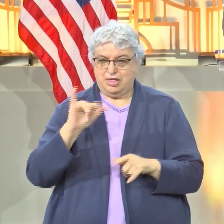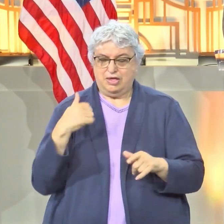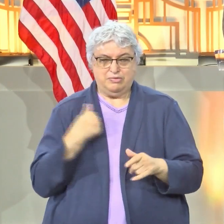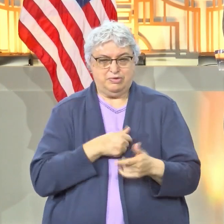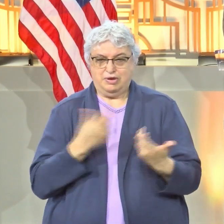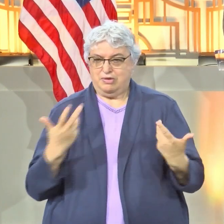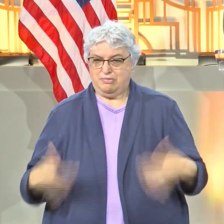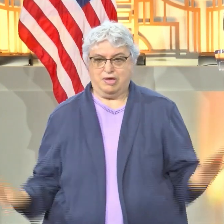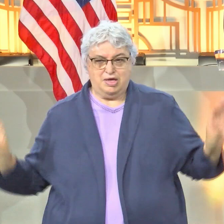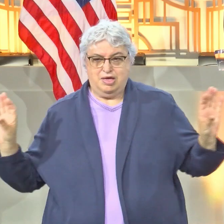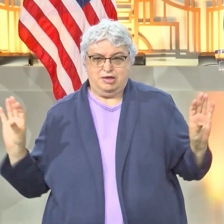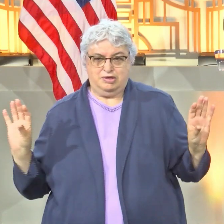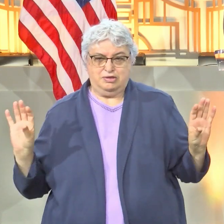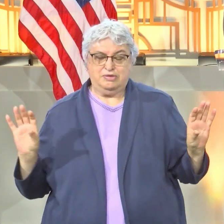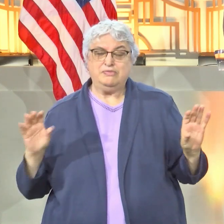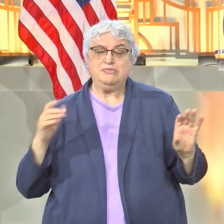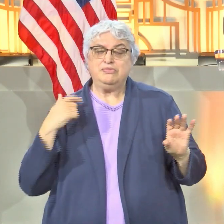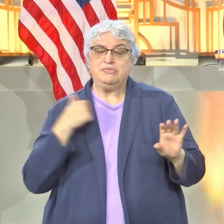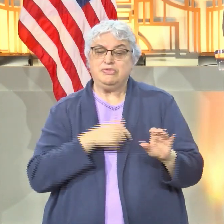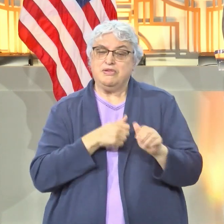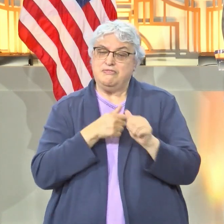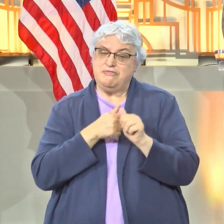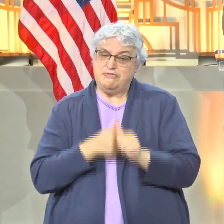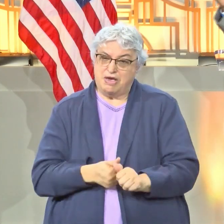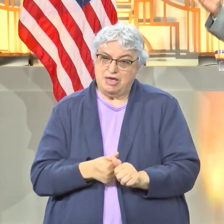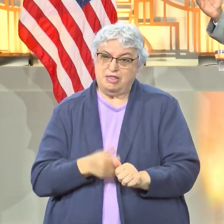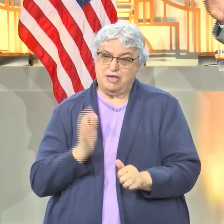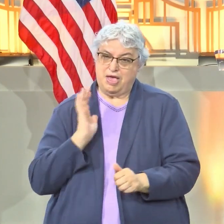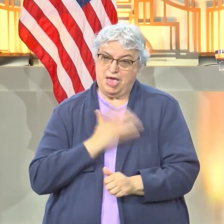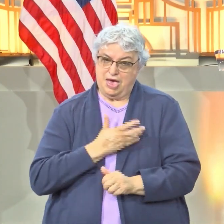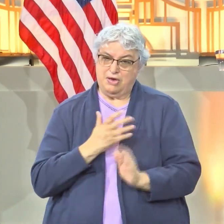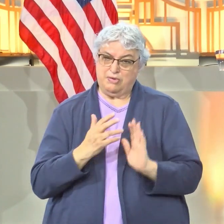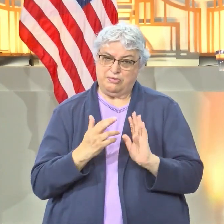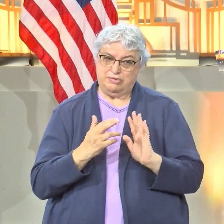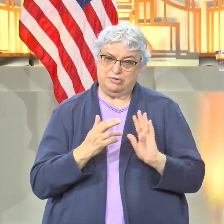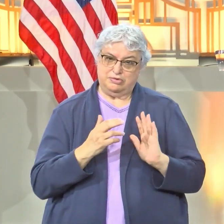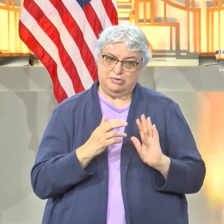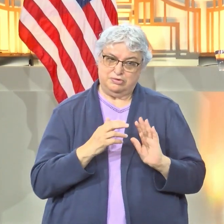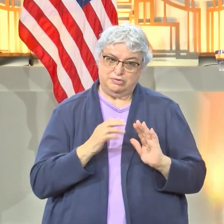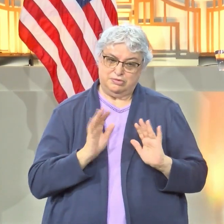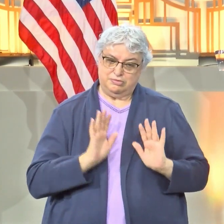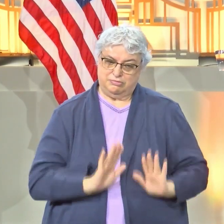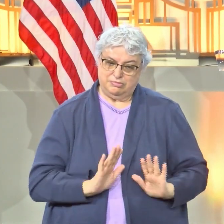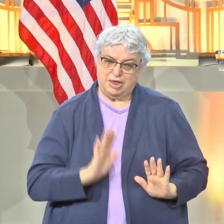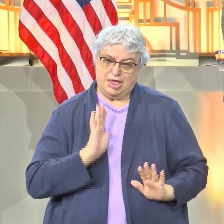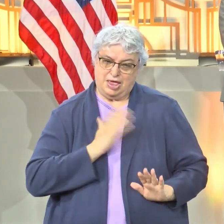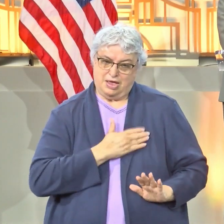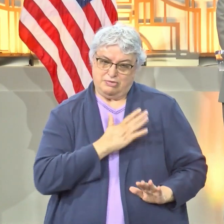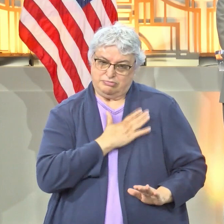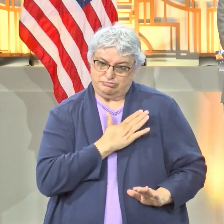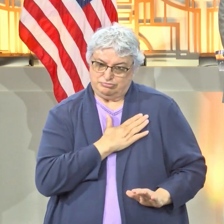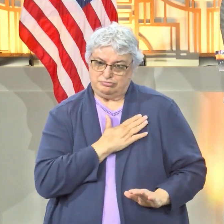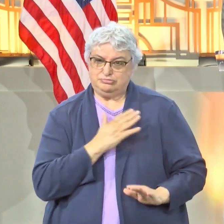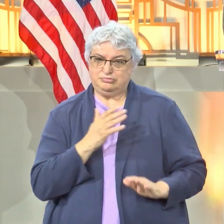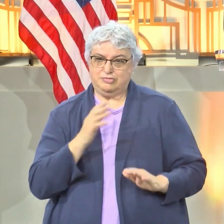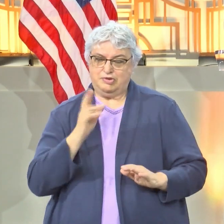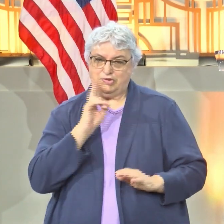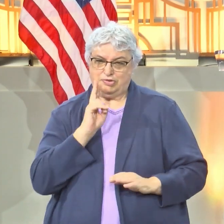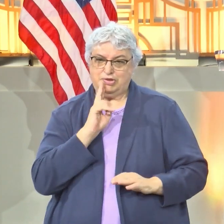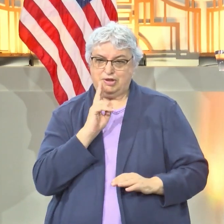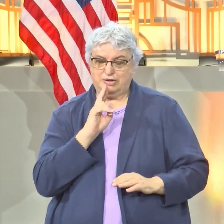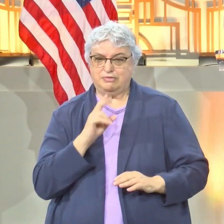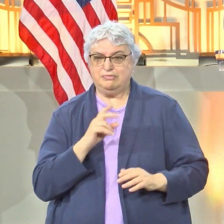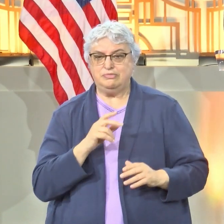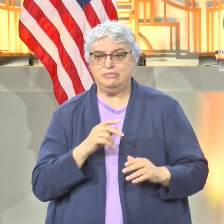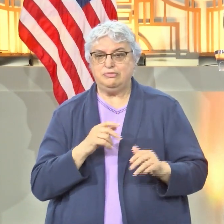and if we do that then we don't have to worry about other measures that would have to be more more drastic what we do know